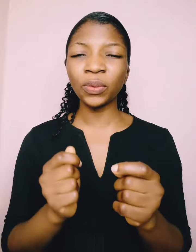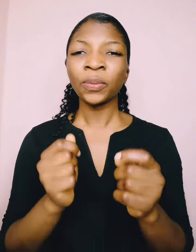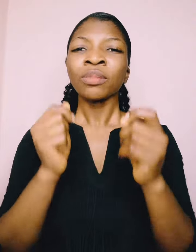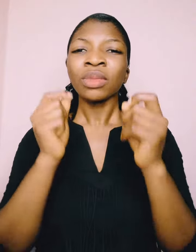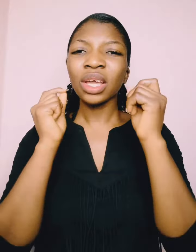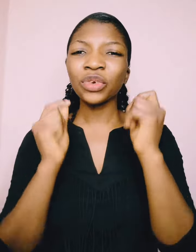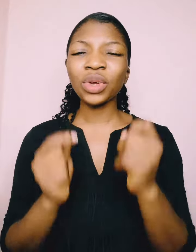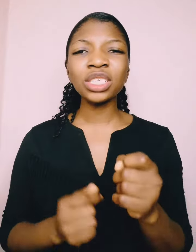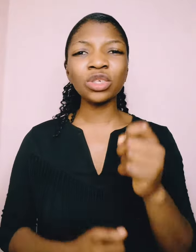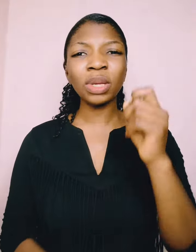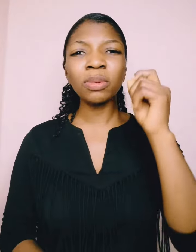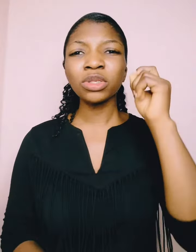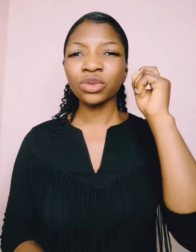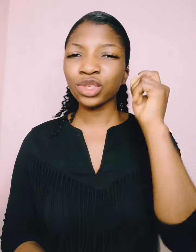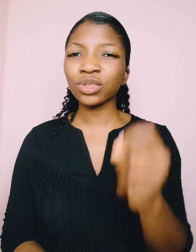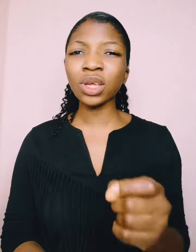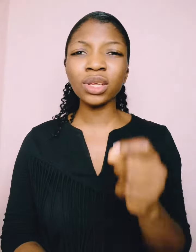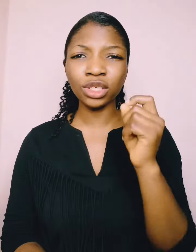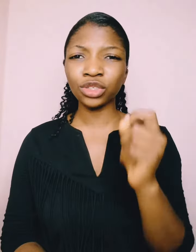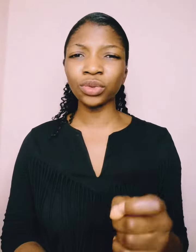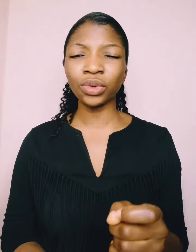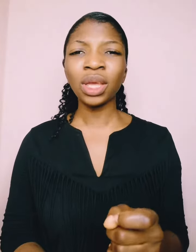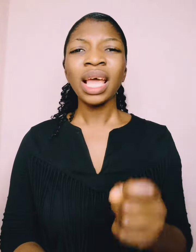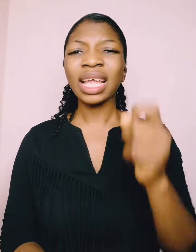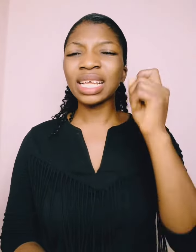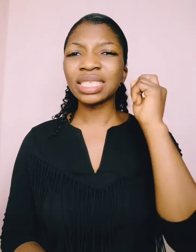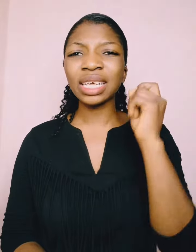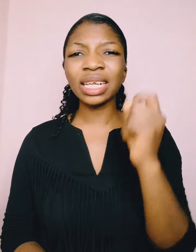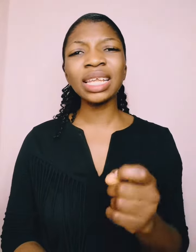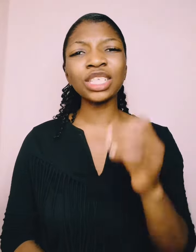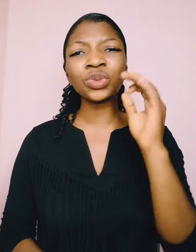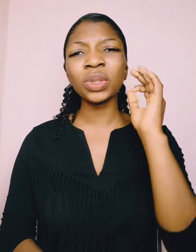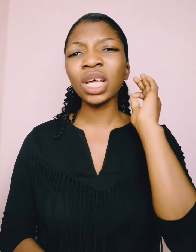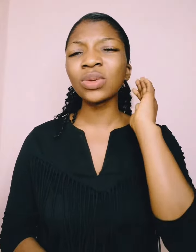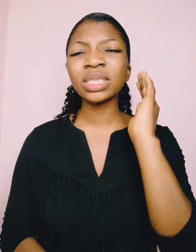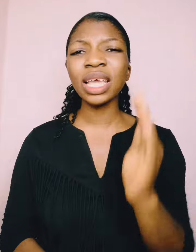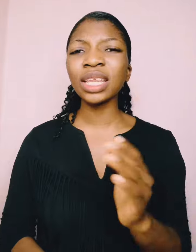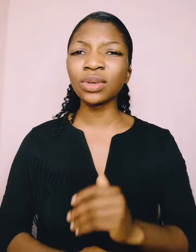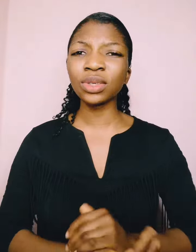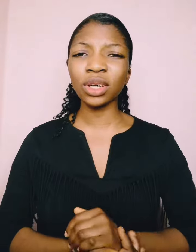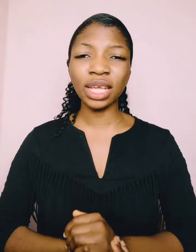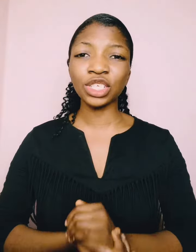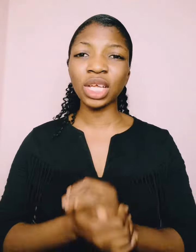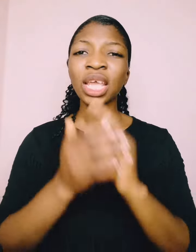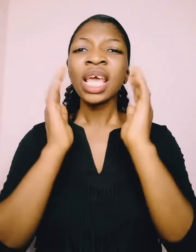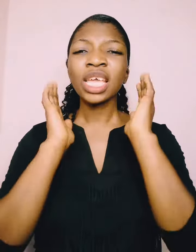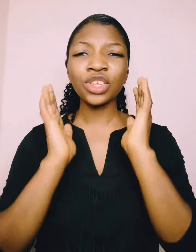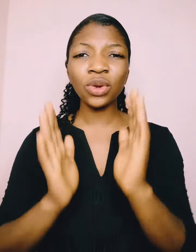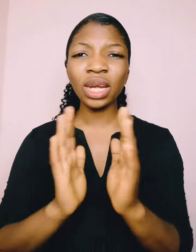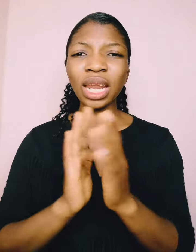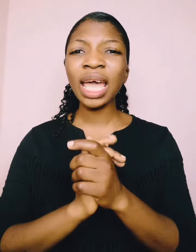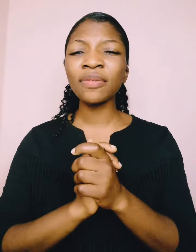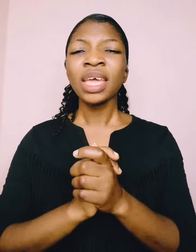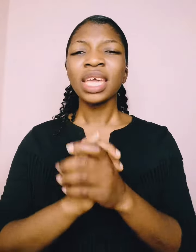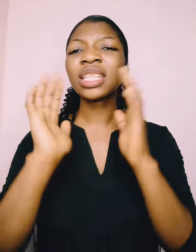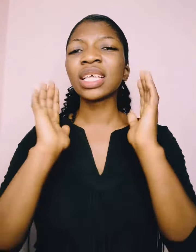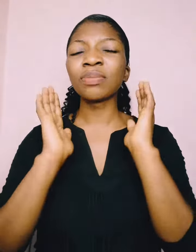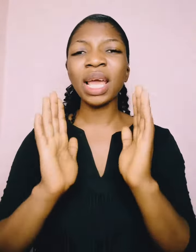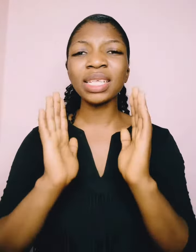the grace to be able to discern the truth and I declare that you will not lose any good connection in your life in the mighty